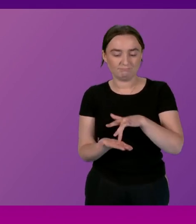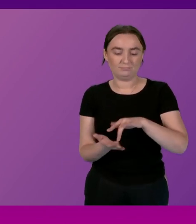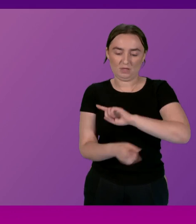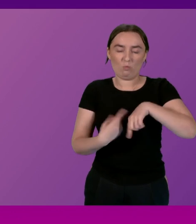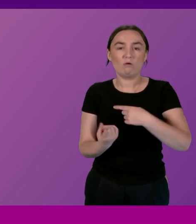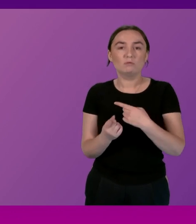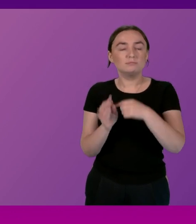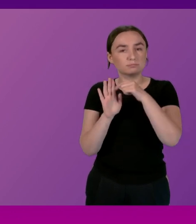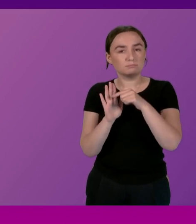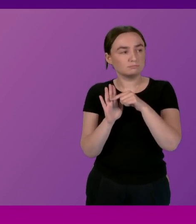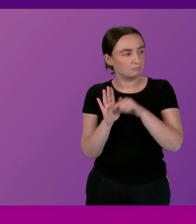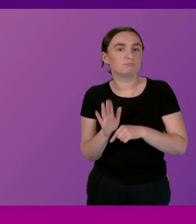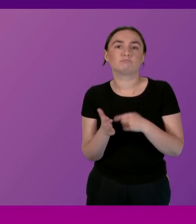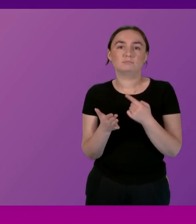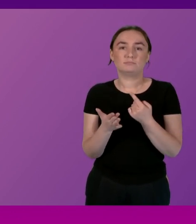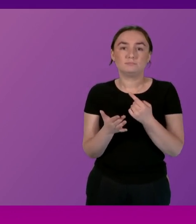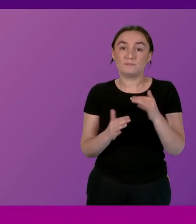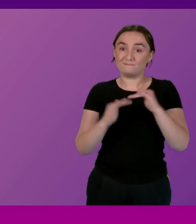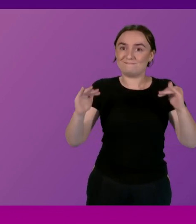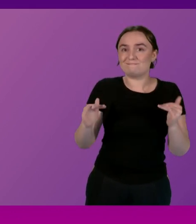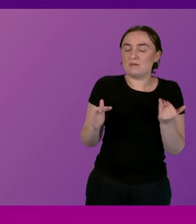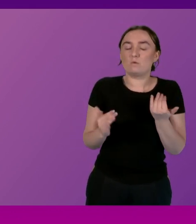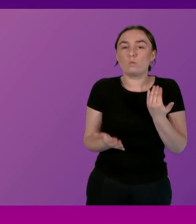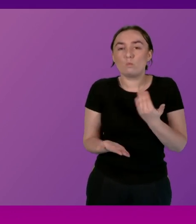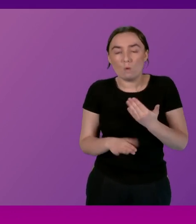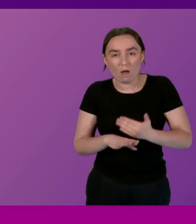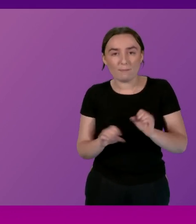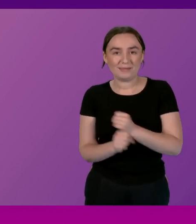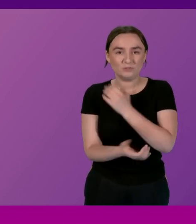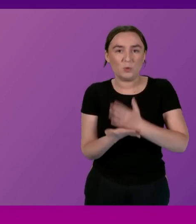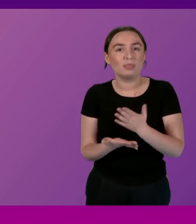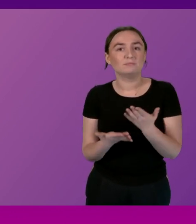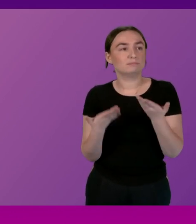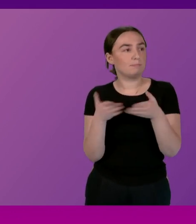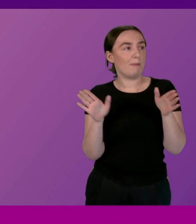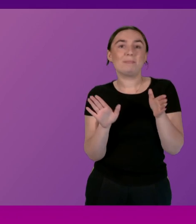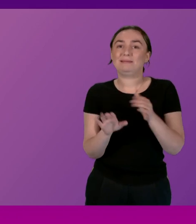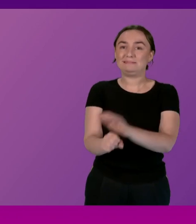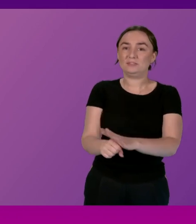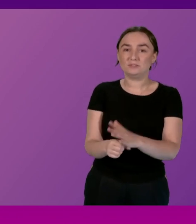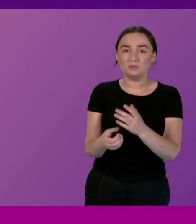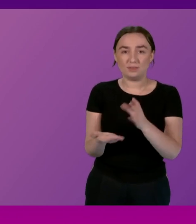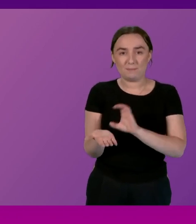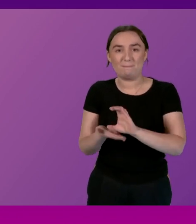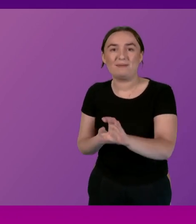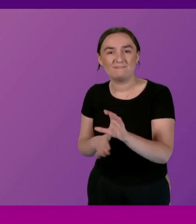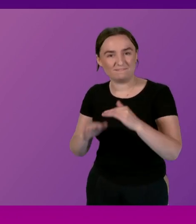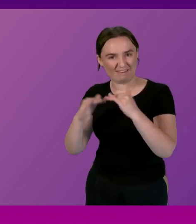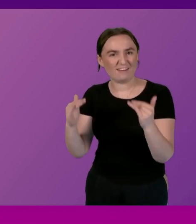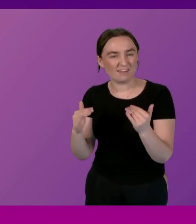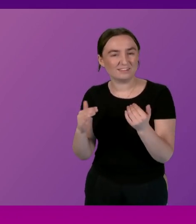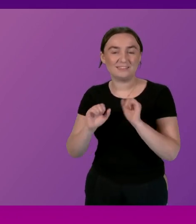is fair work and ensuring those in the public sector are paid well paid fairly for the exceptional job they do